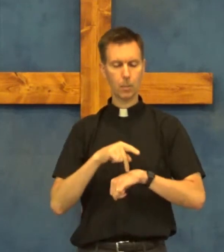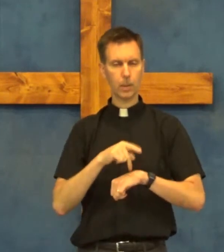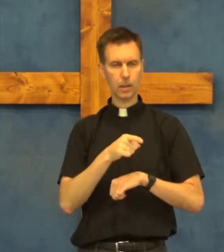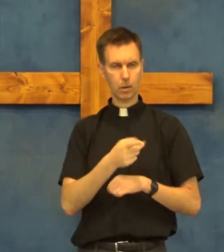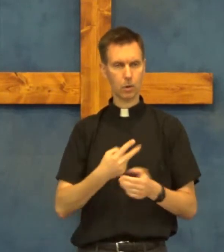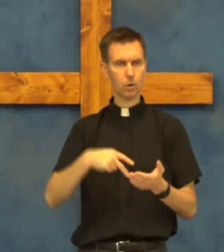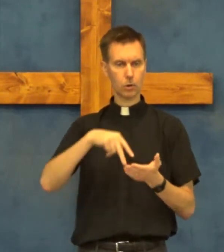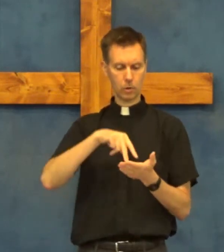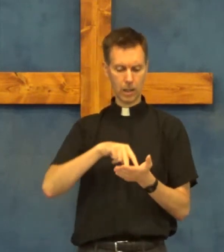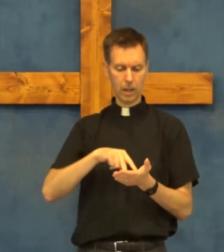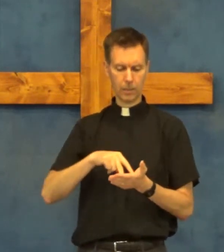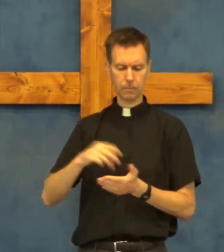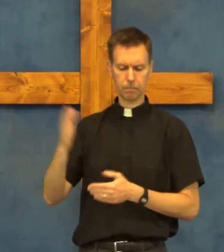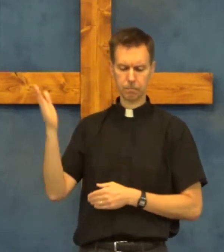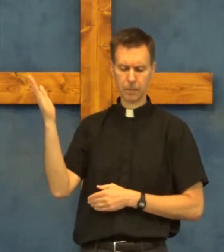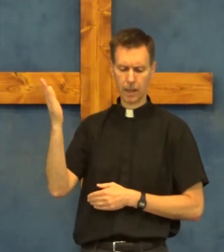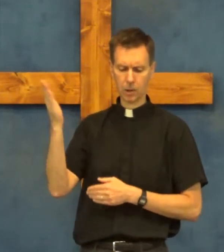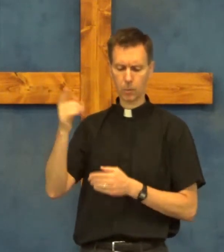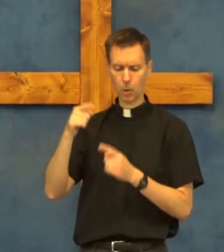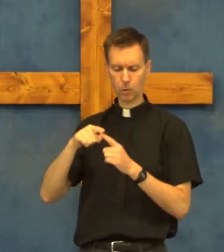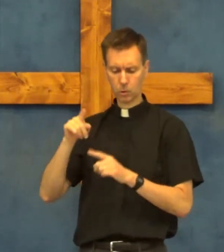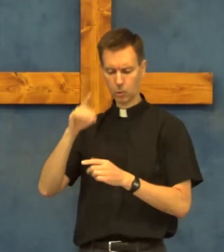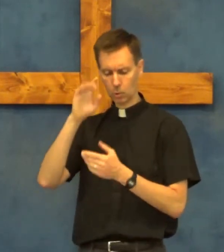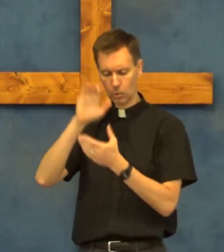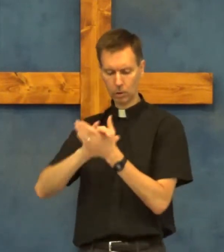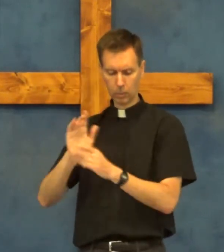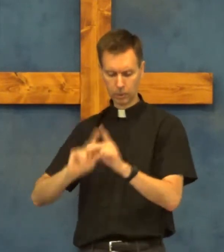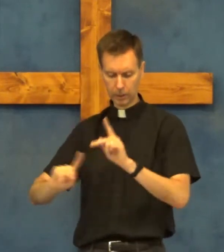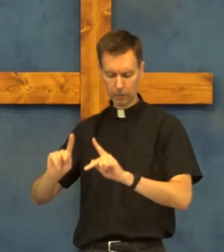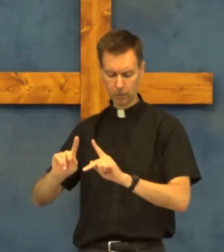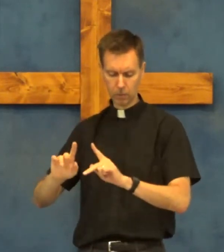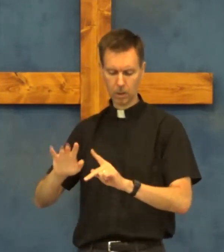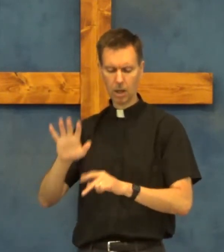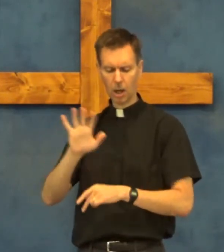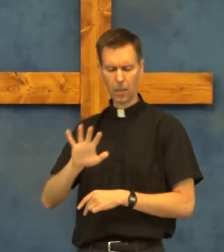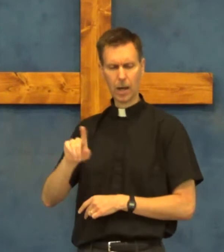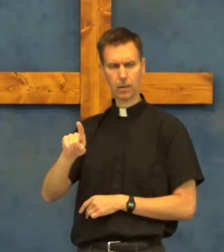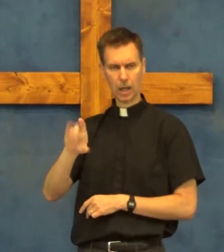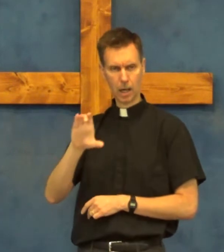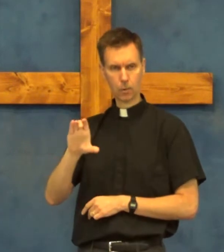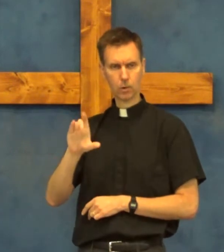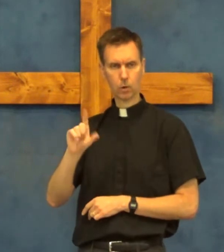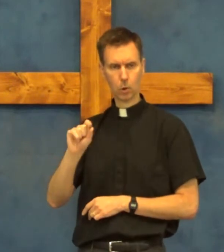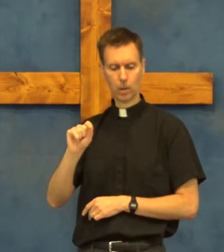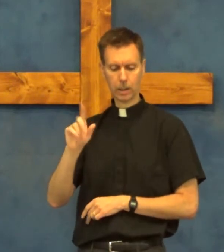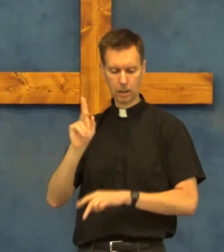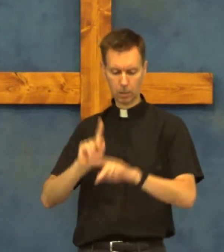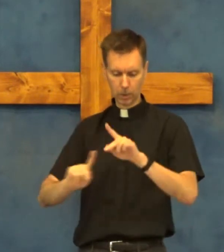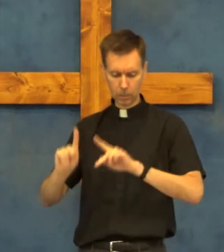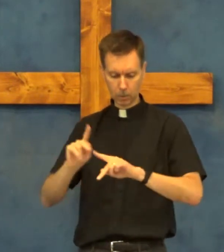peter stood up and spoke to the believers about 120 people